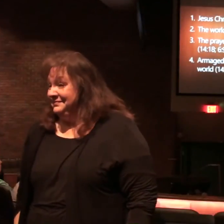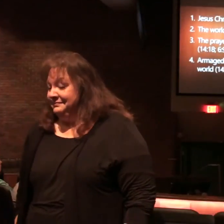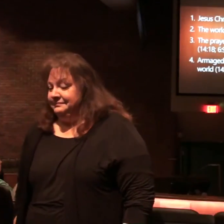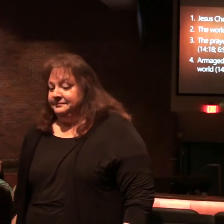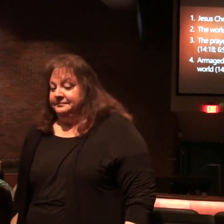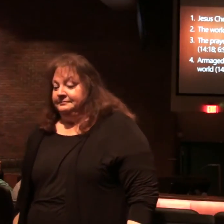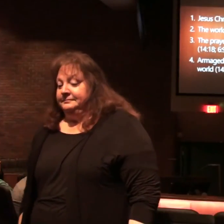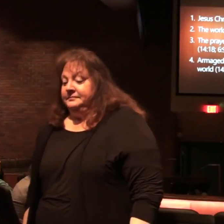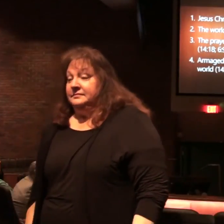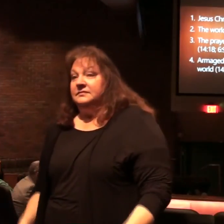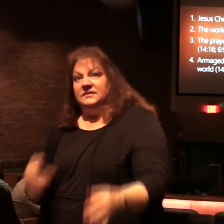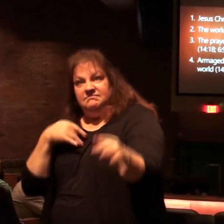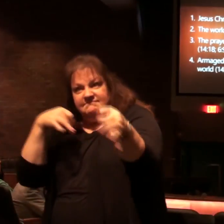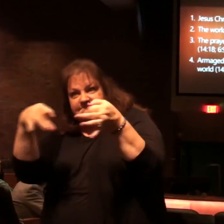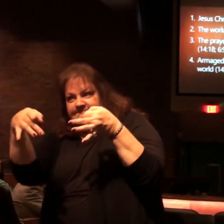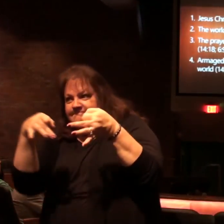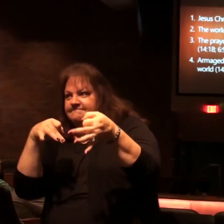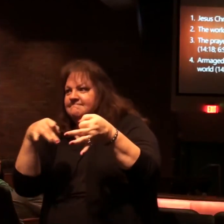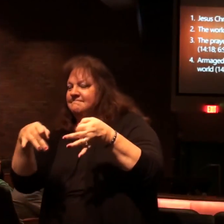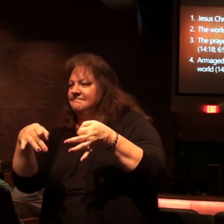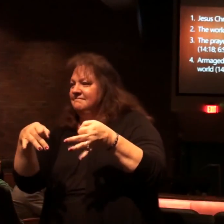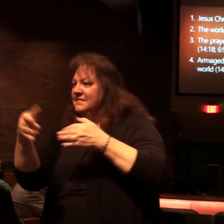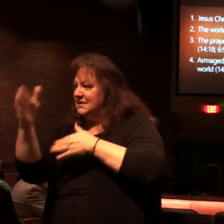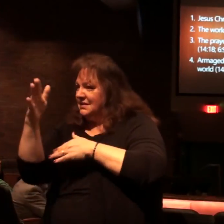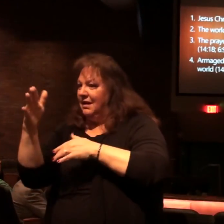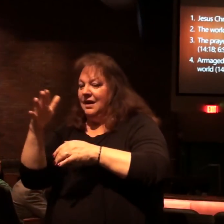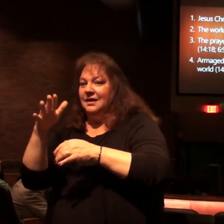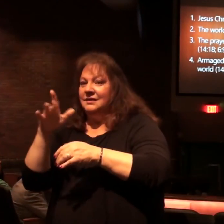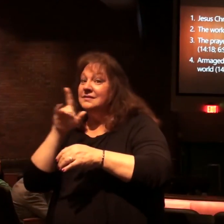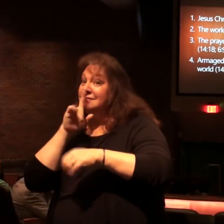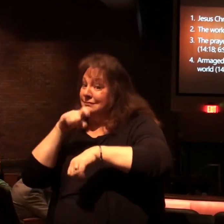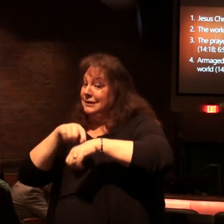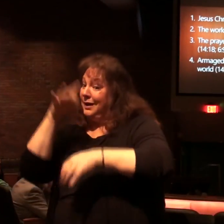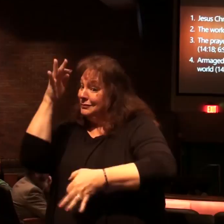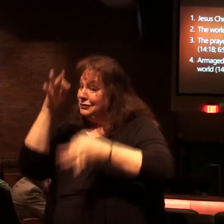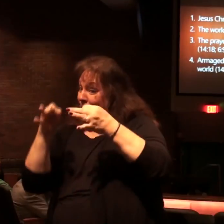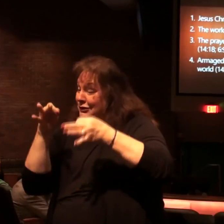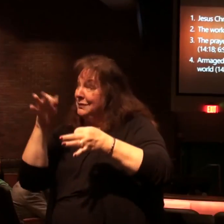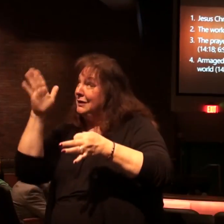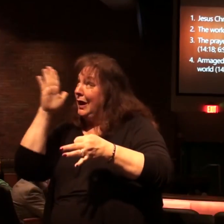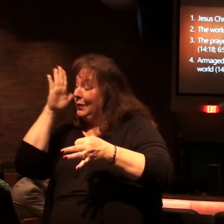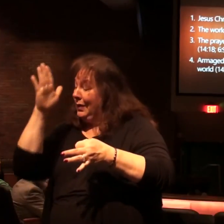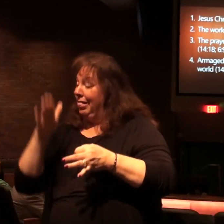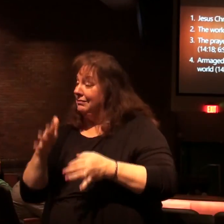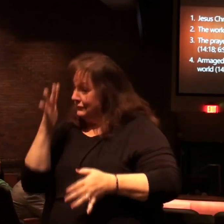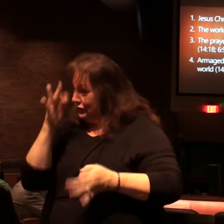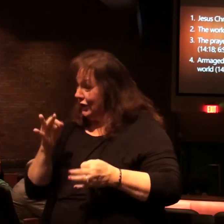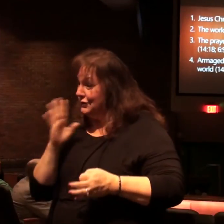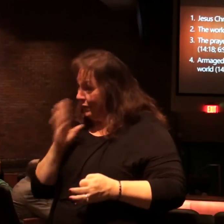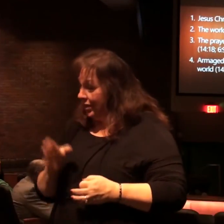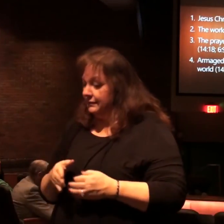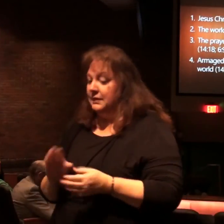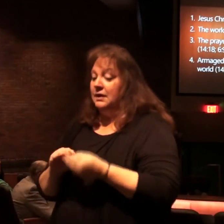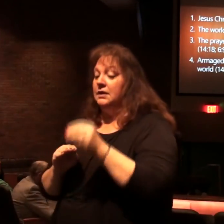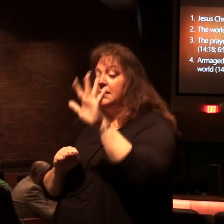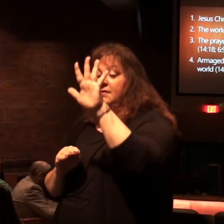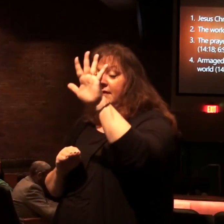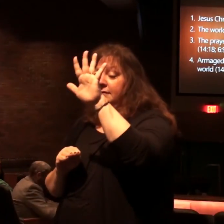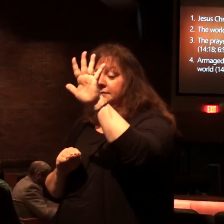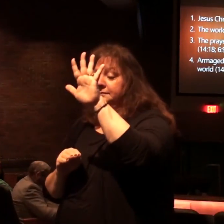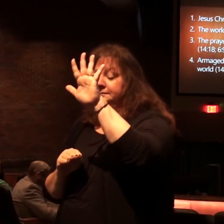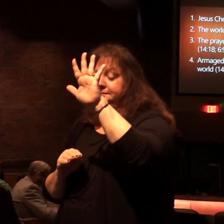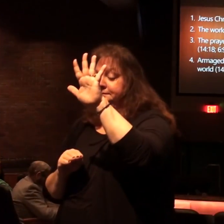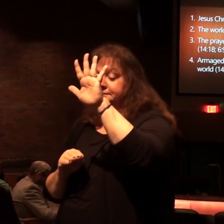Armageddon Then explain to them. There is coming judgment on the world of unbelievers. Number five.